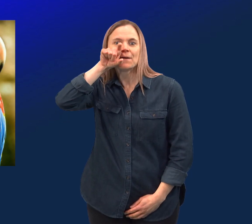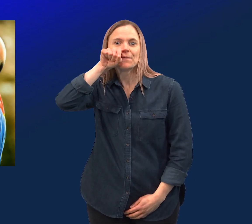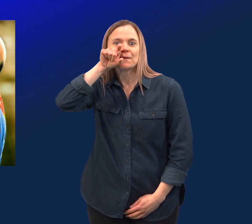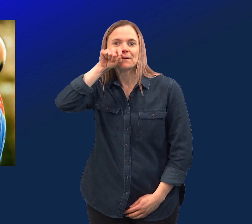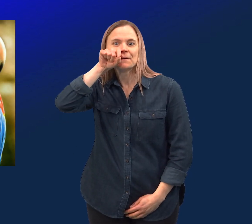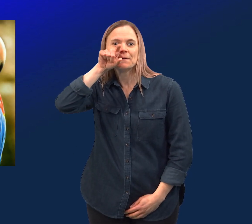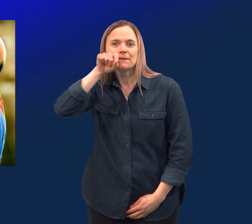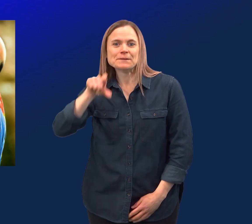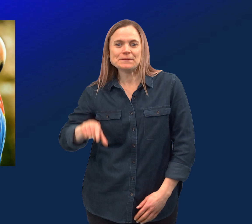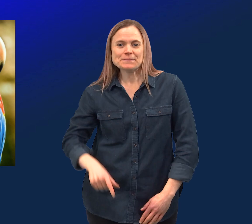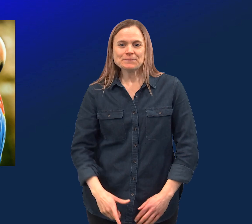Parrot